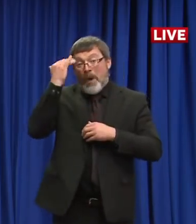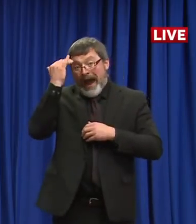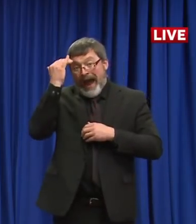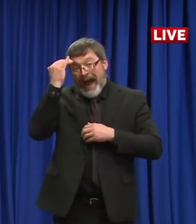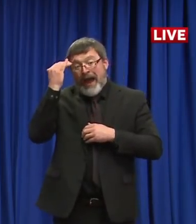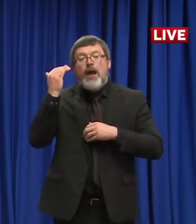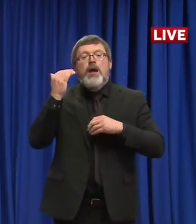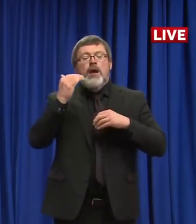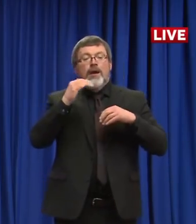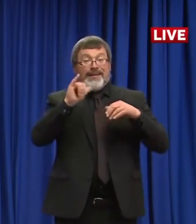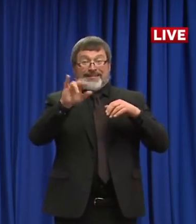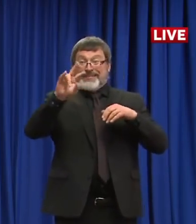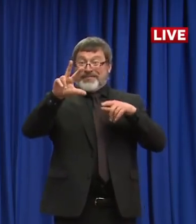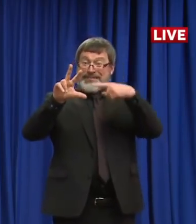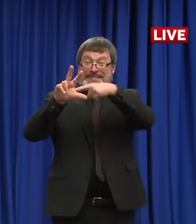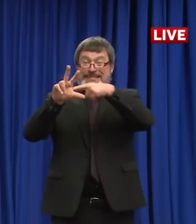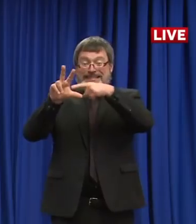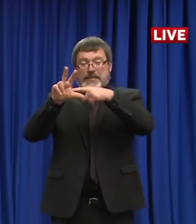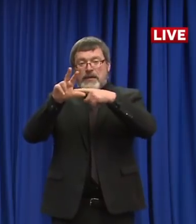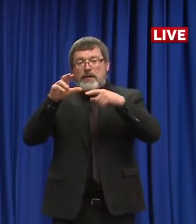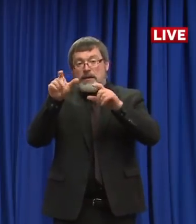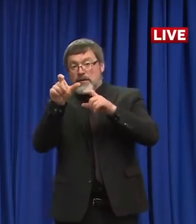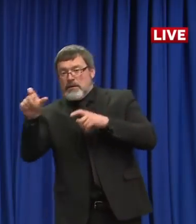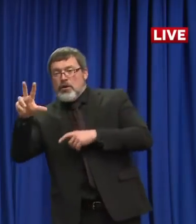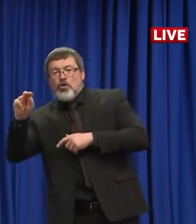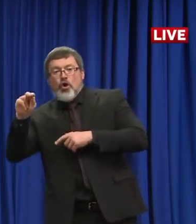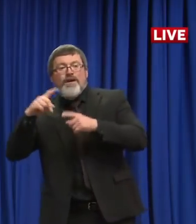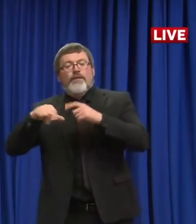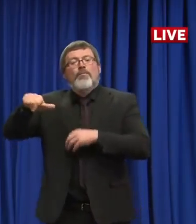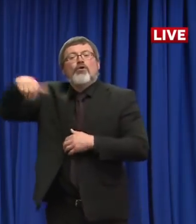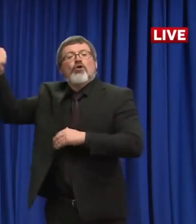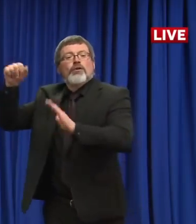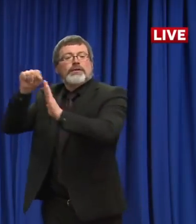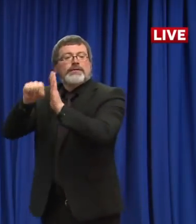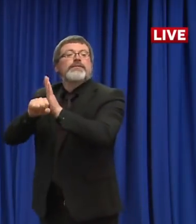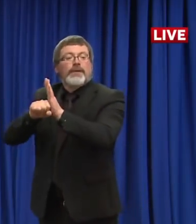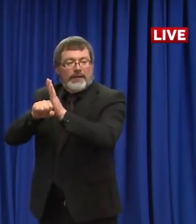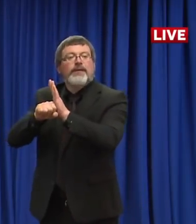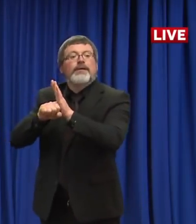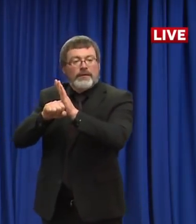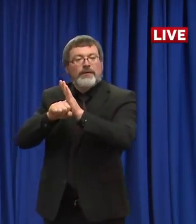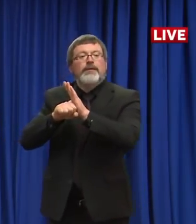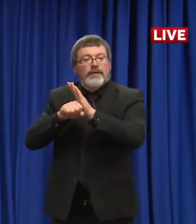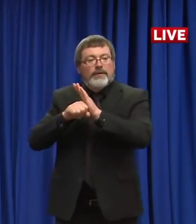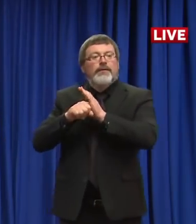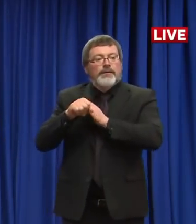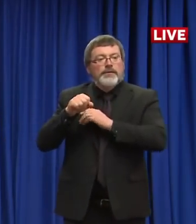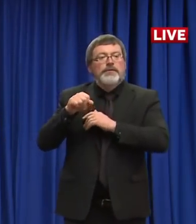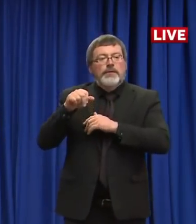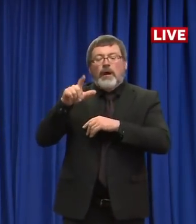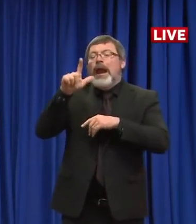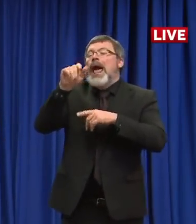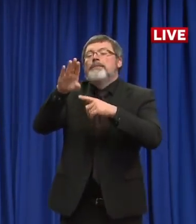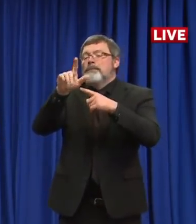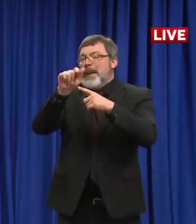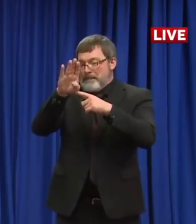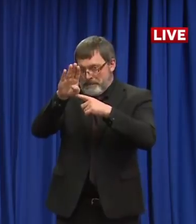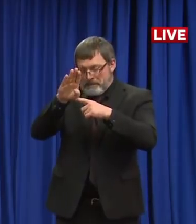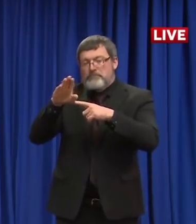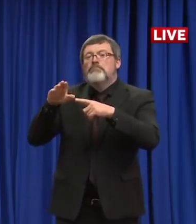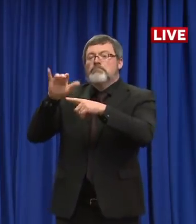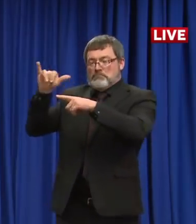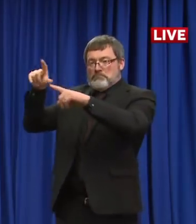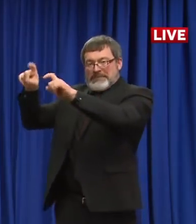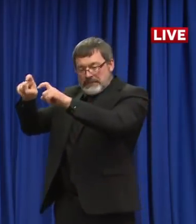public health laboratory. The Massachusetts Public Health Laboratory has been sending us some batched